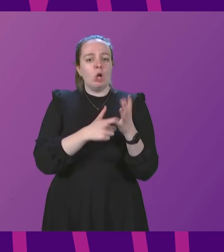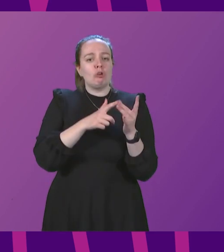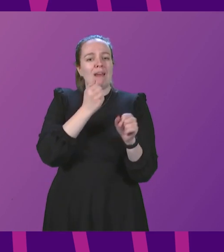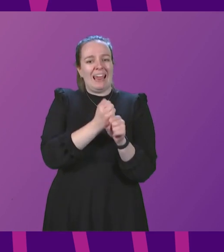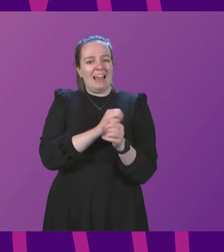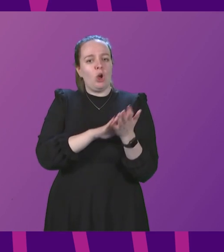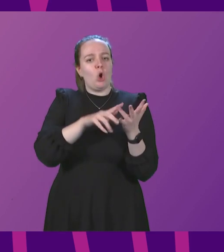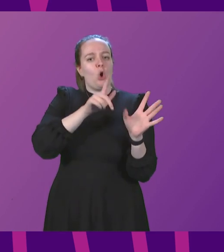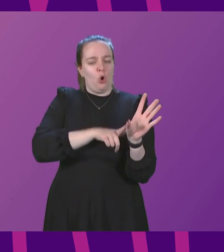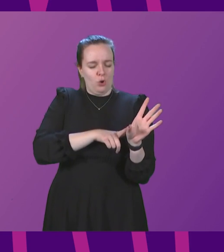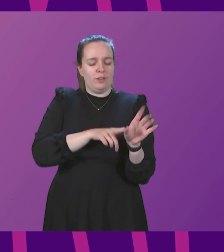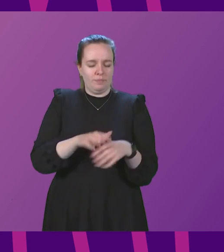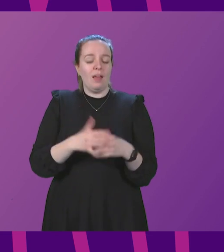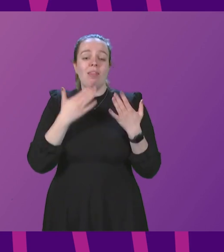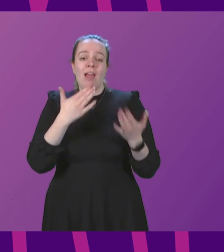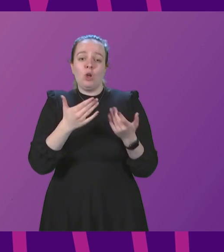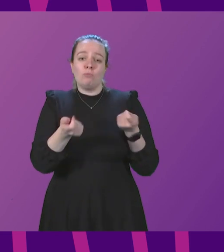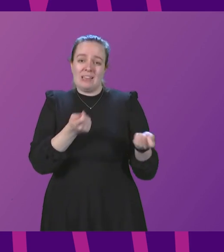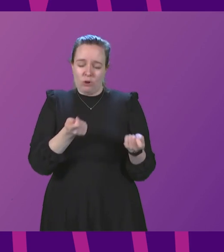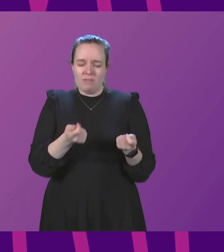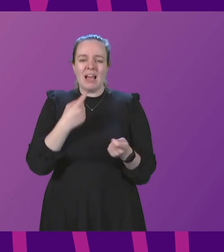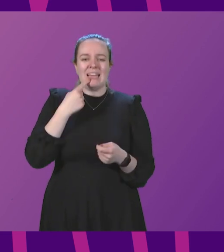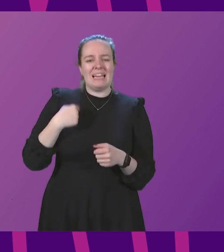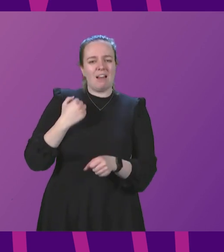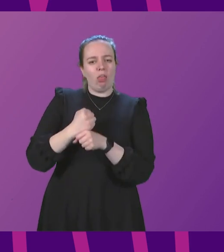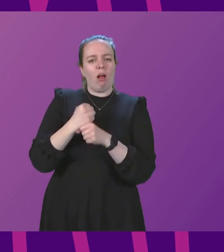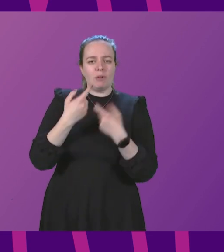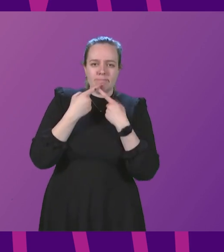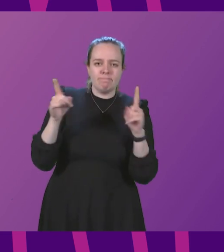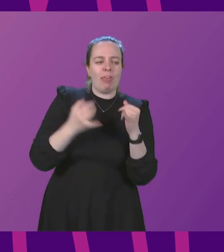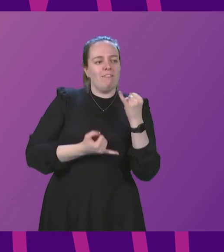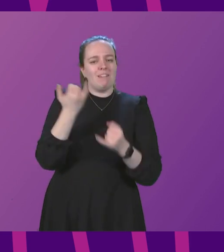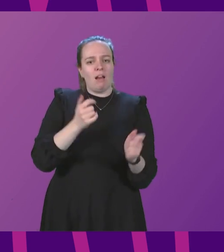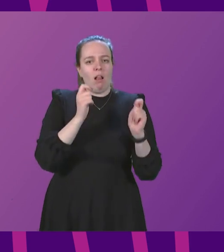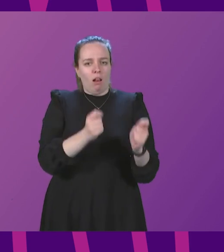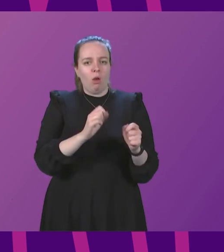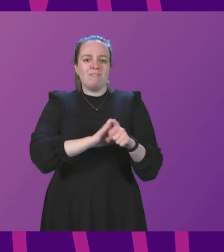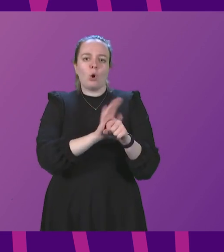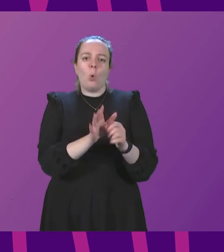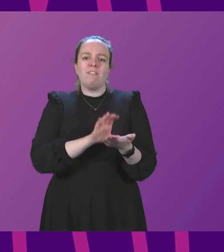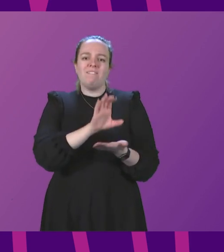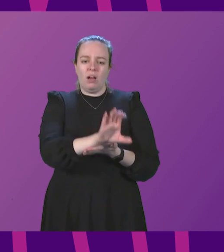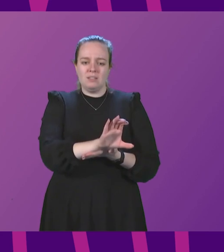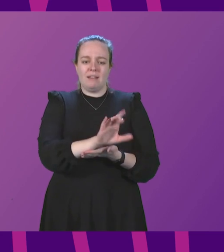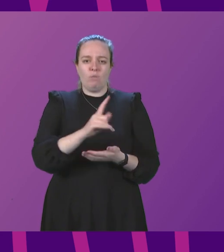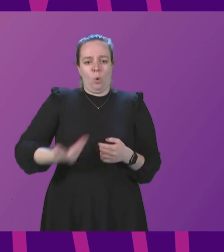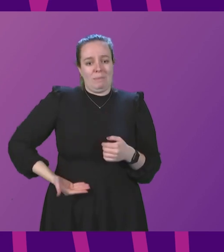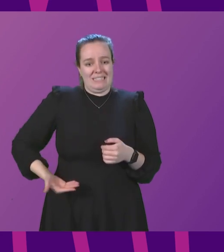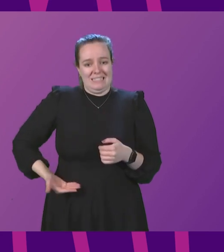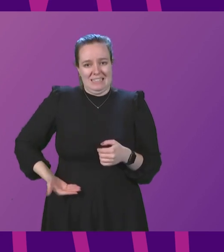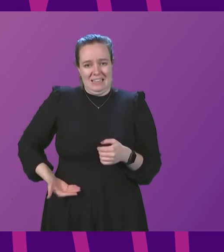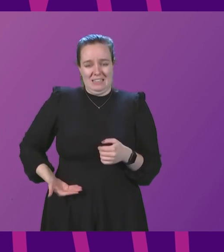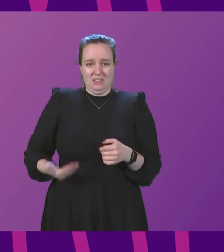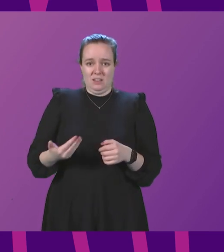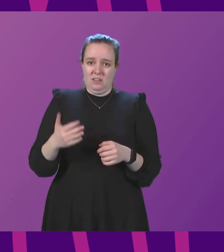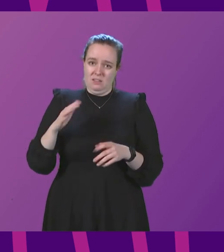be followed by Claire Adamson the government yesterday announced the final allocation of COVID related funding for businesses hit